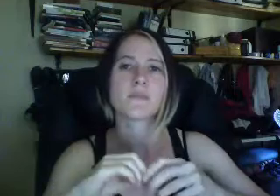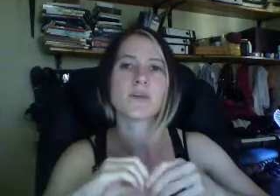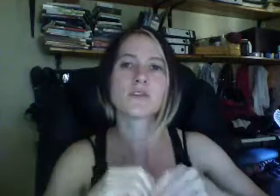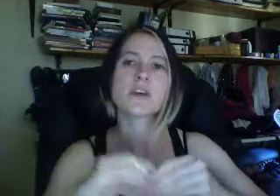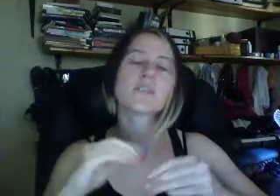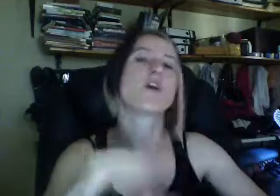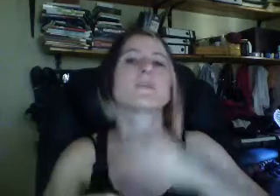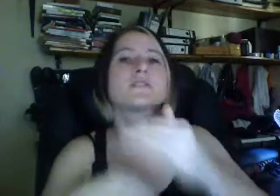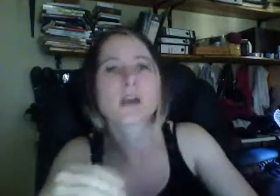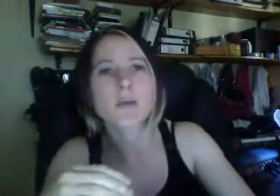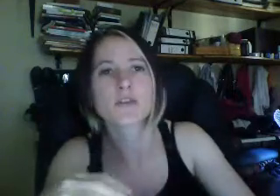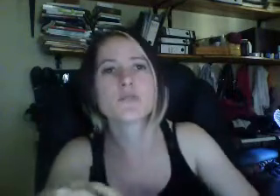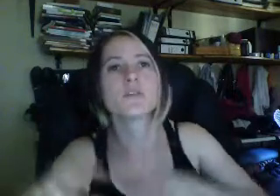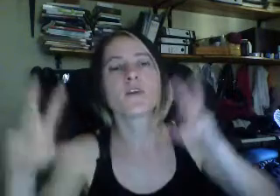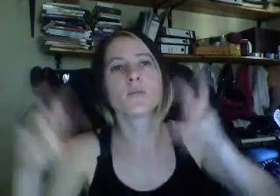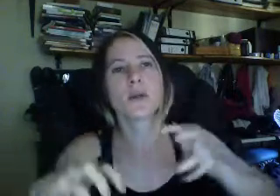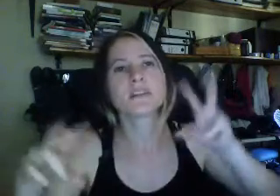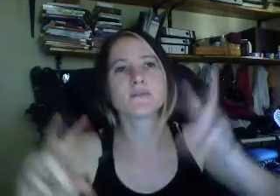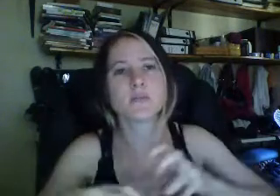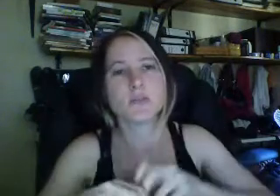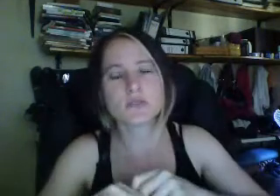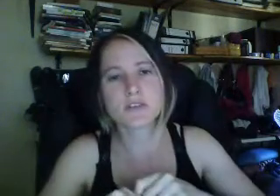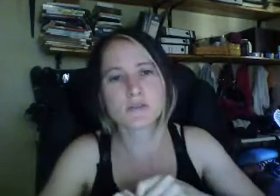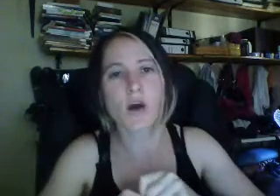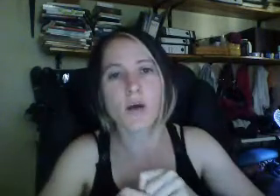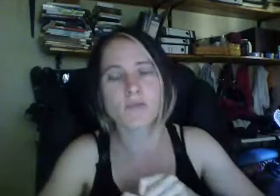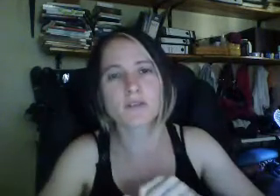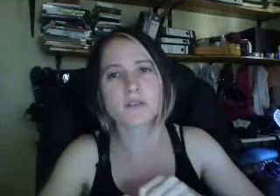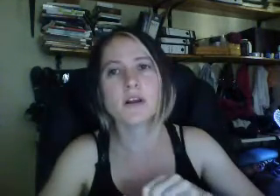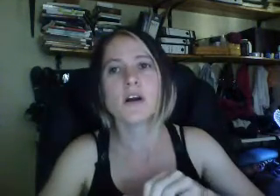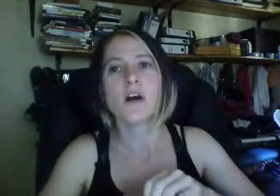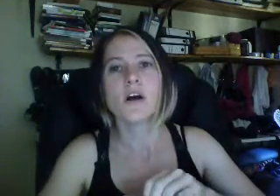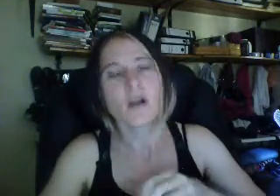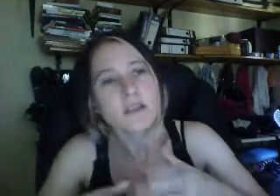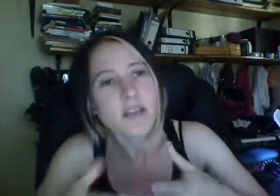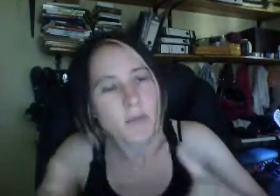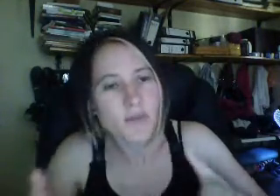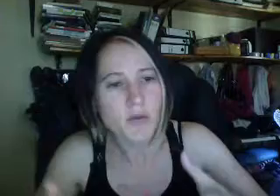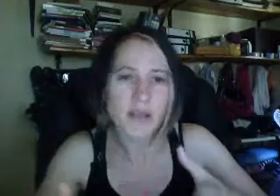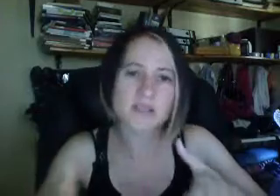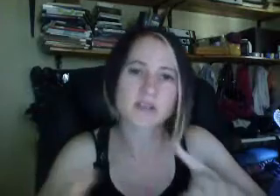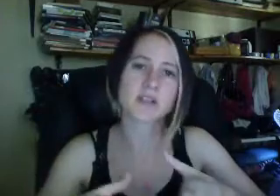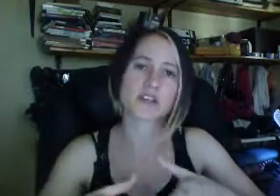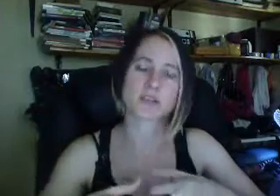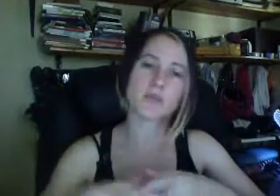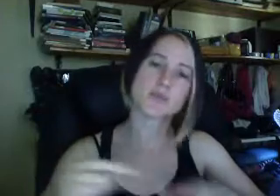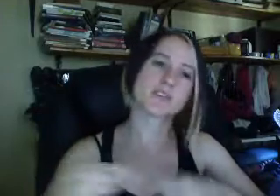Because the comments that are coming through that are abrasive and abusive and harmful is coming from the place of an addiction. The person